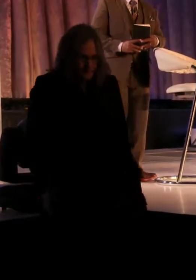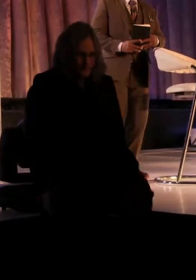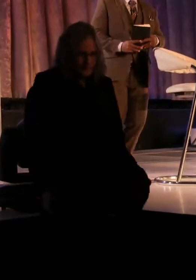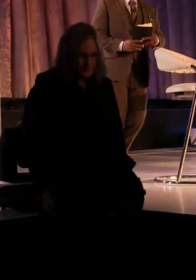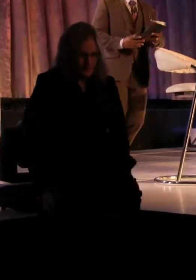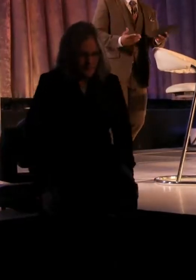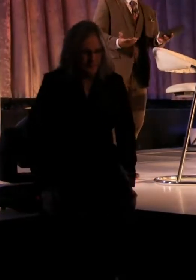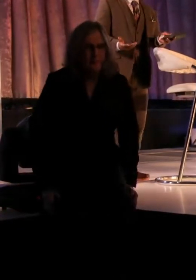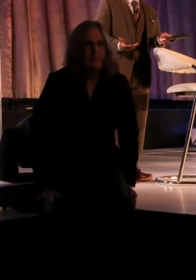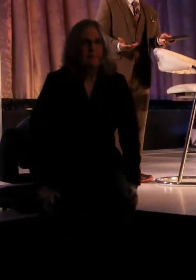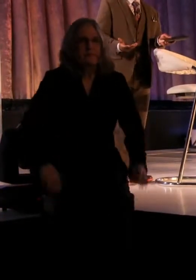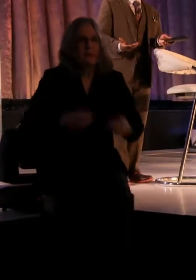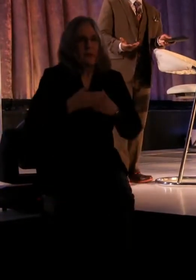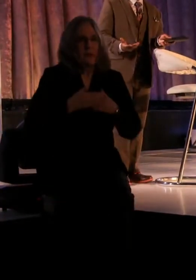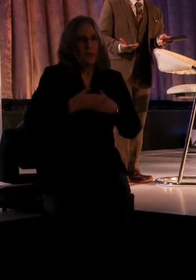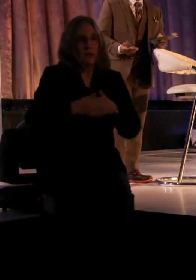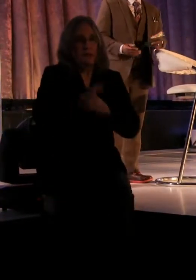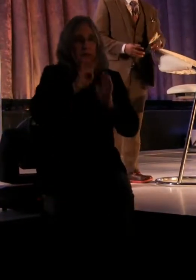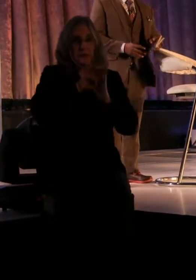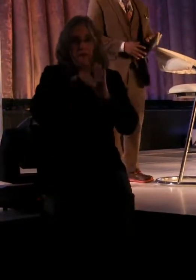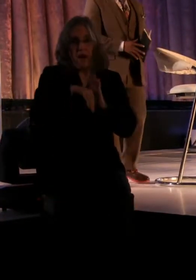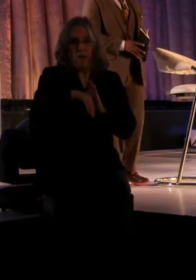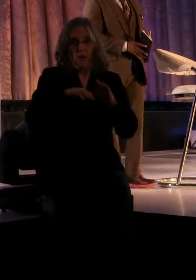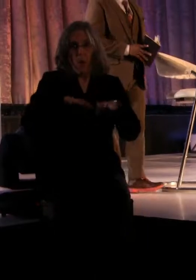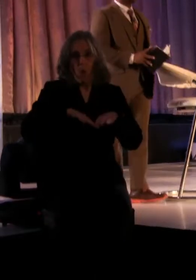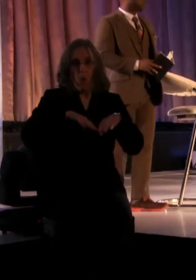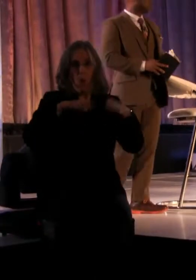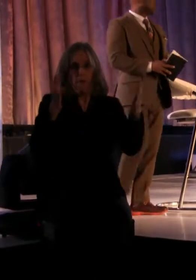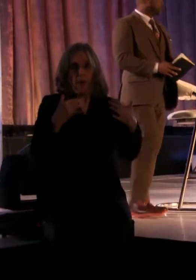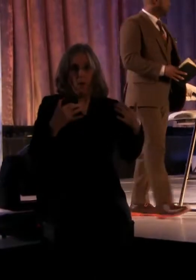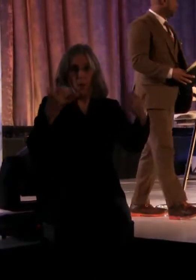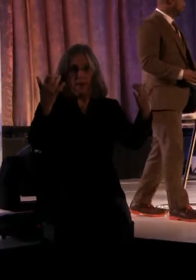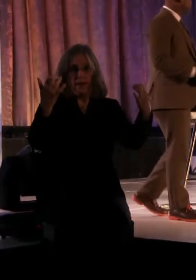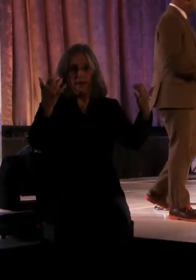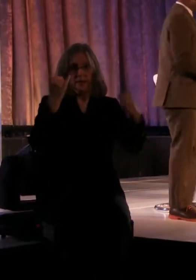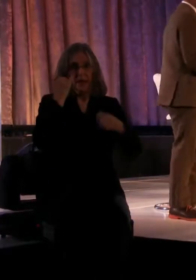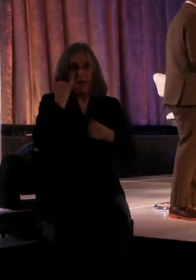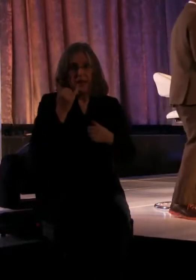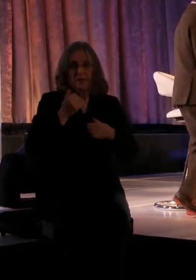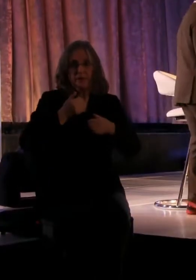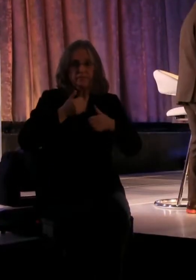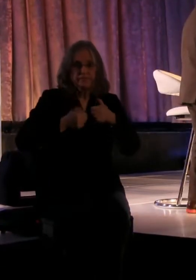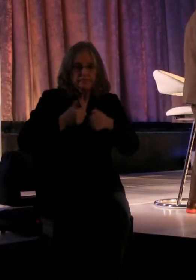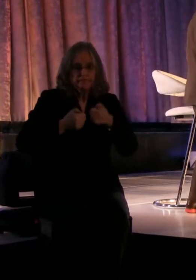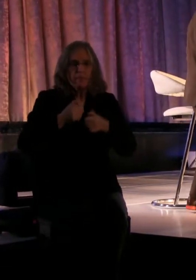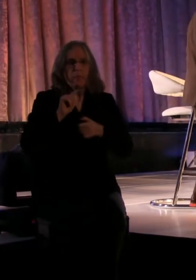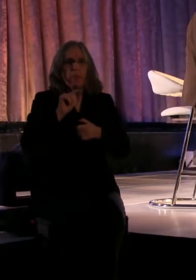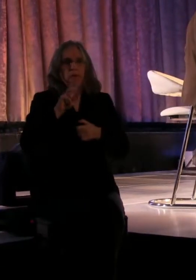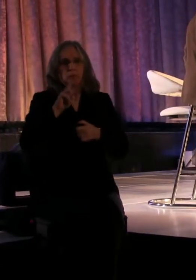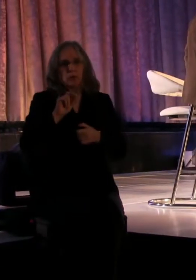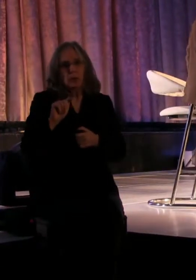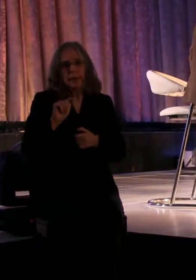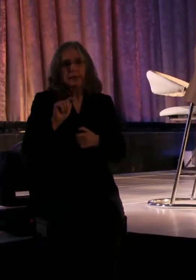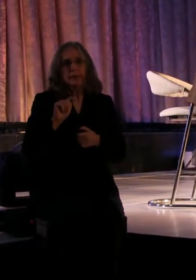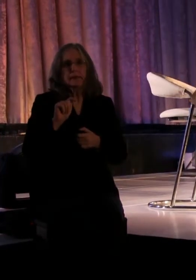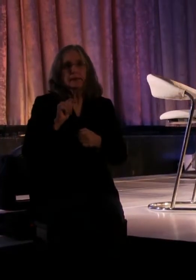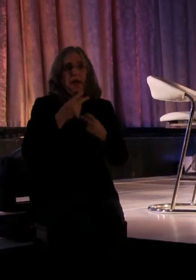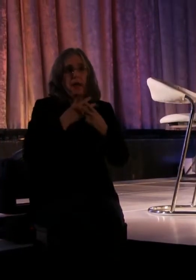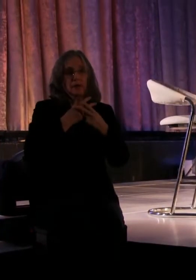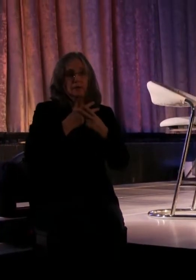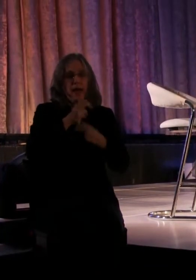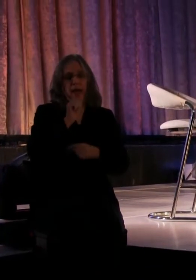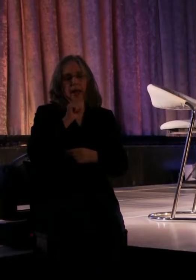to the entire audience. If you're tweeting or using social media of any kind, the hashtag is